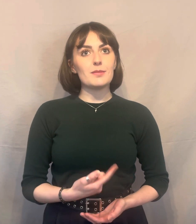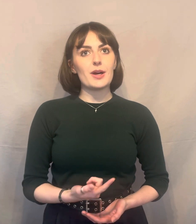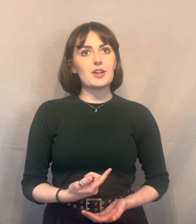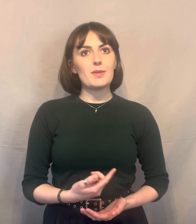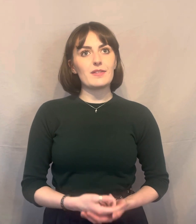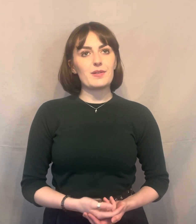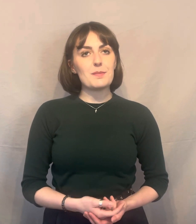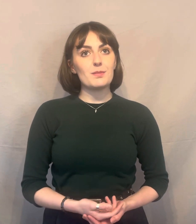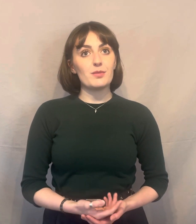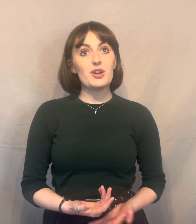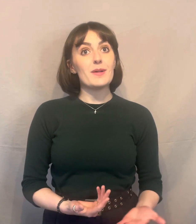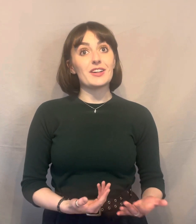better makes them feel better.